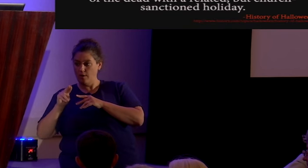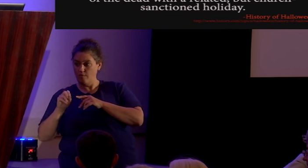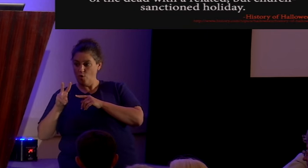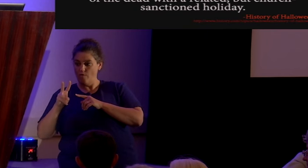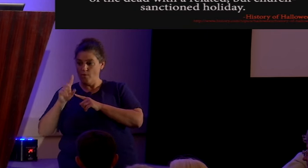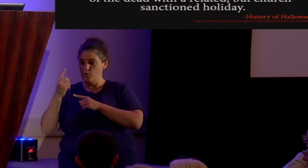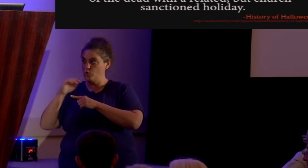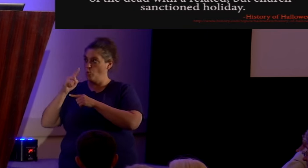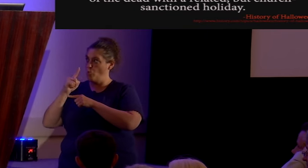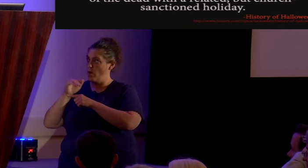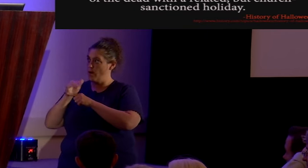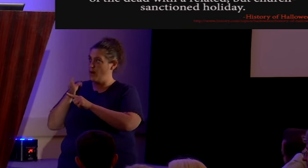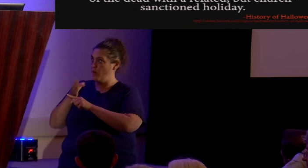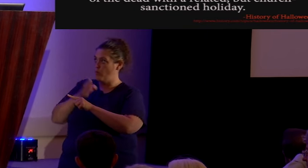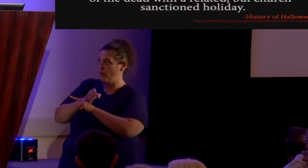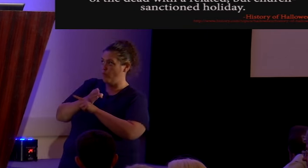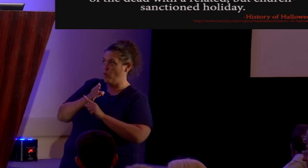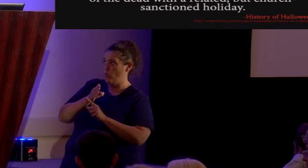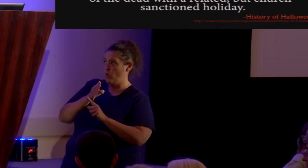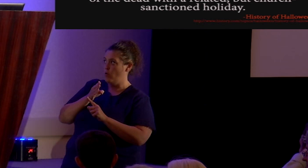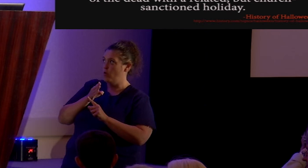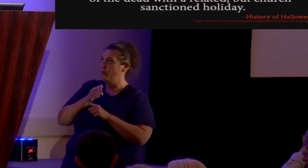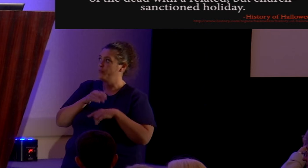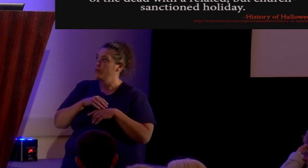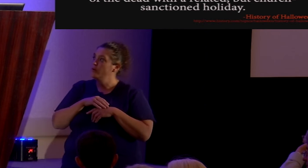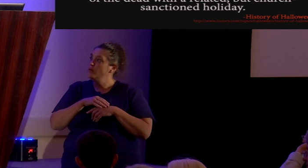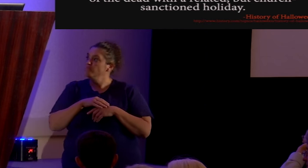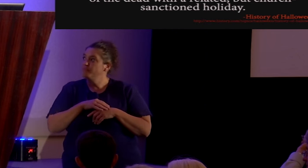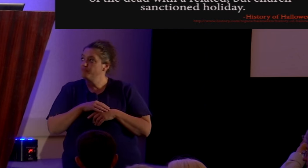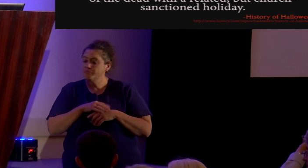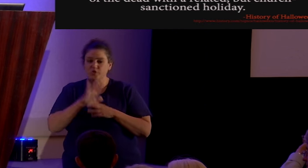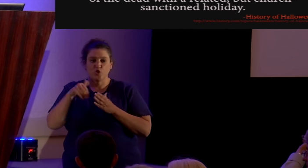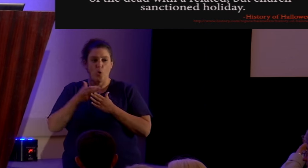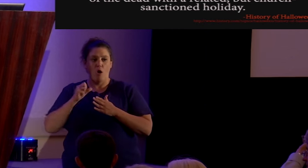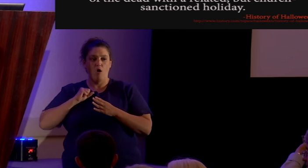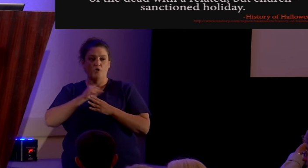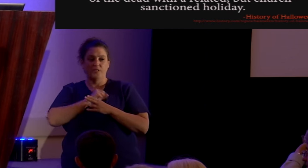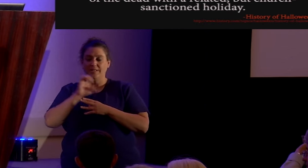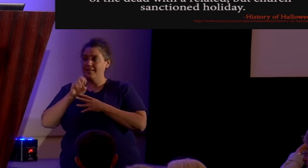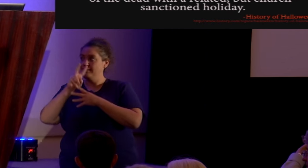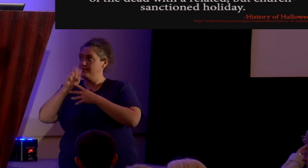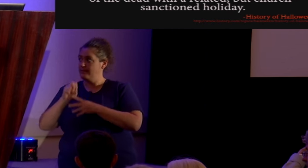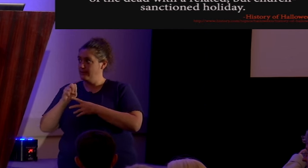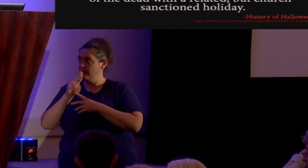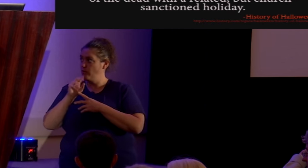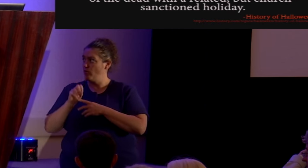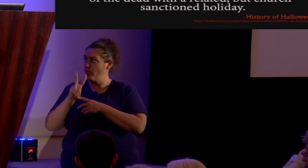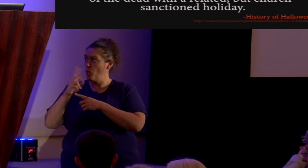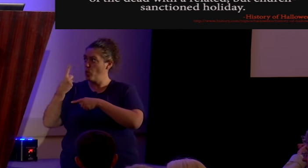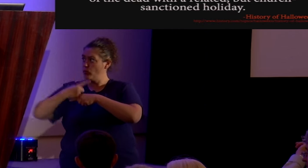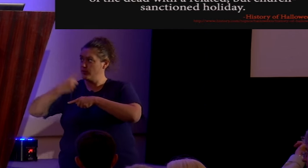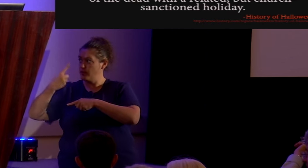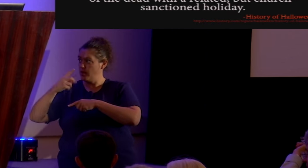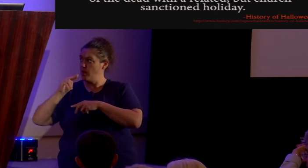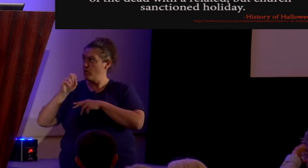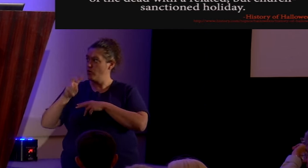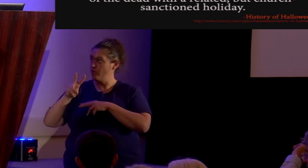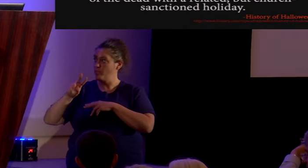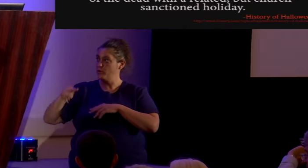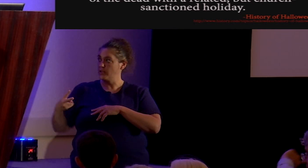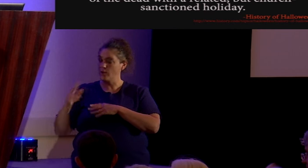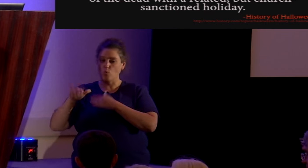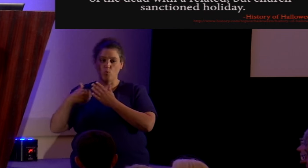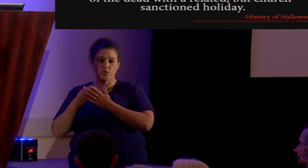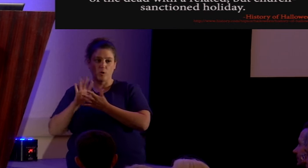October 31st was All Hallows' Eve, All Saints' Eve. November 1 was All Hallows' Day. November 2nd, All Souls'